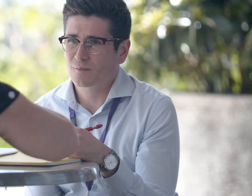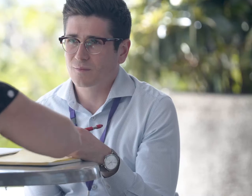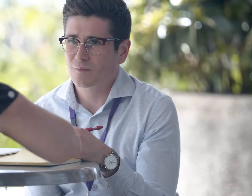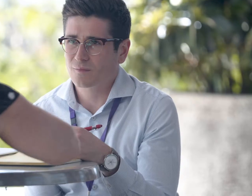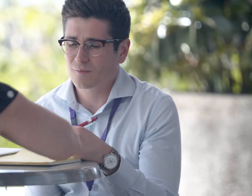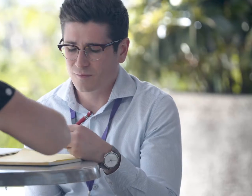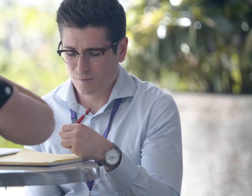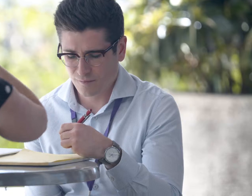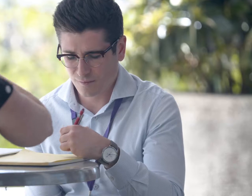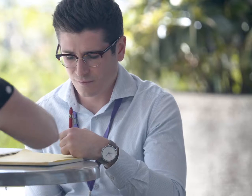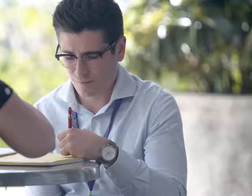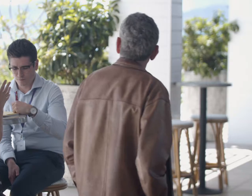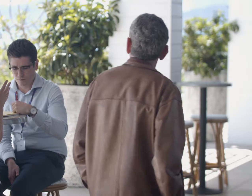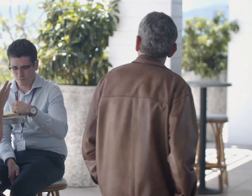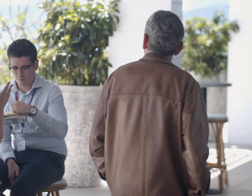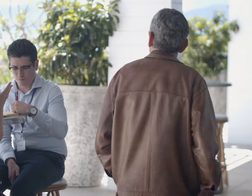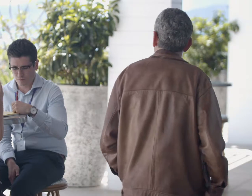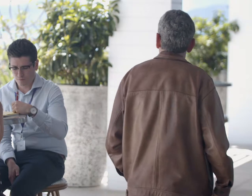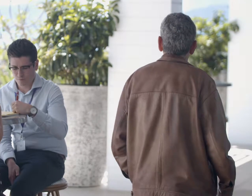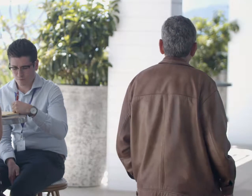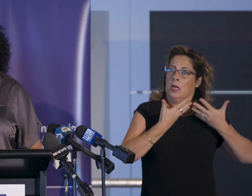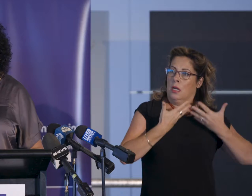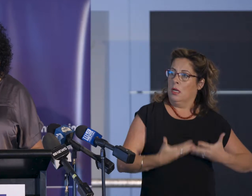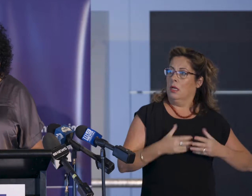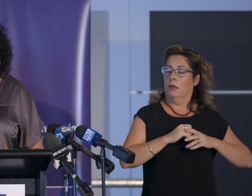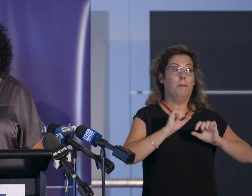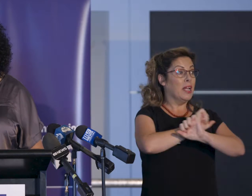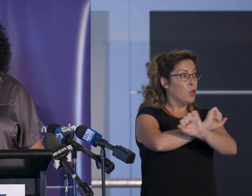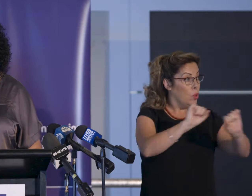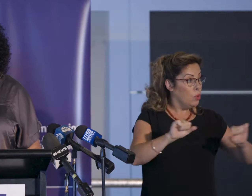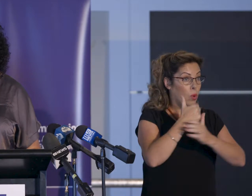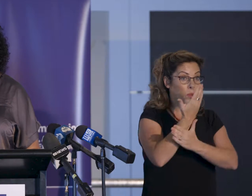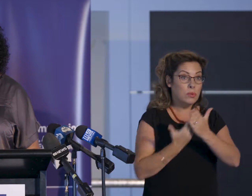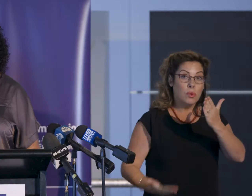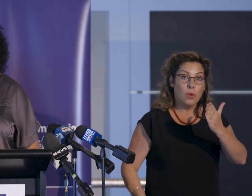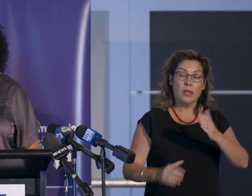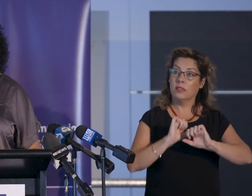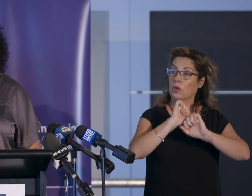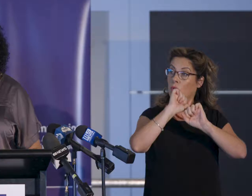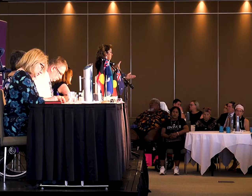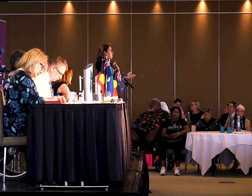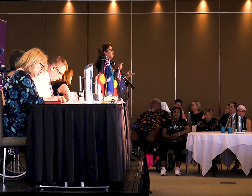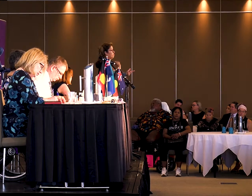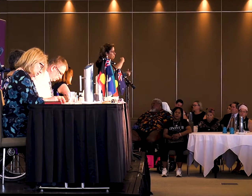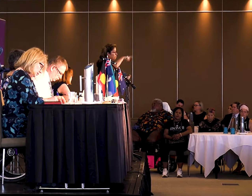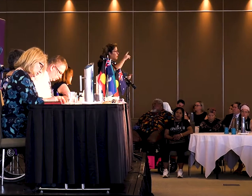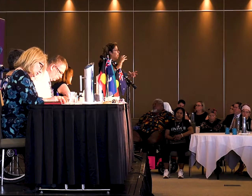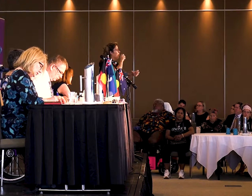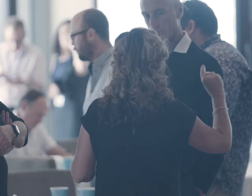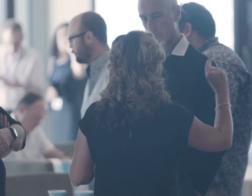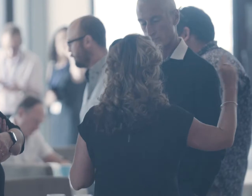Your stories, knowledge and ideas will help inform and guide us in our task